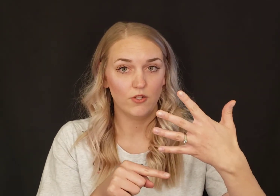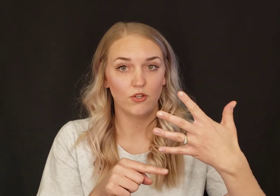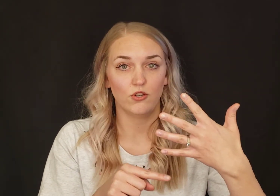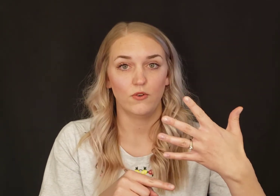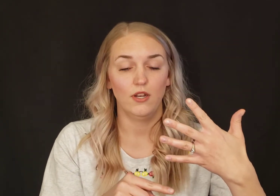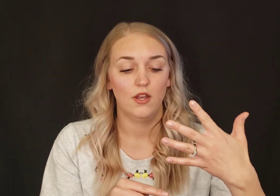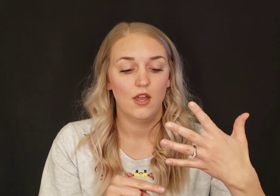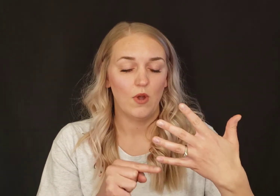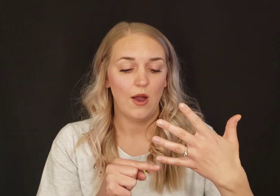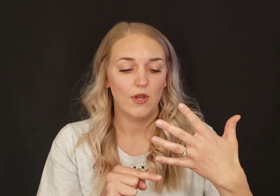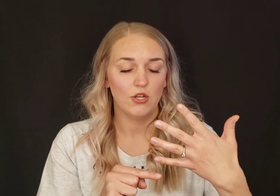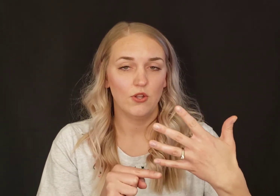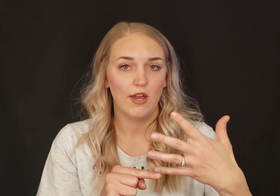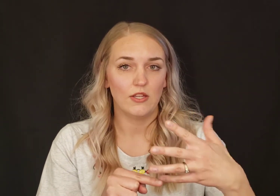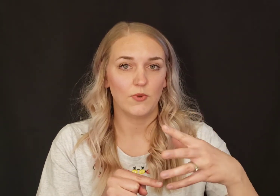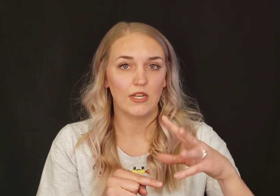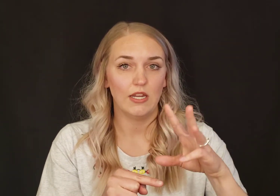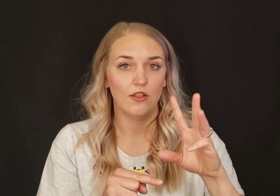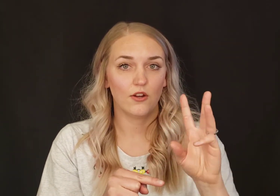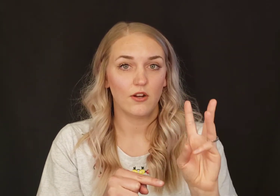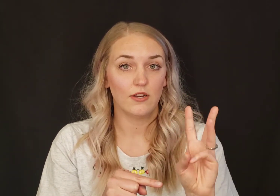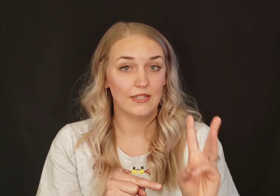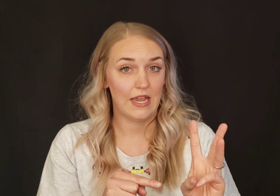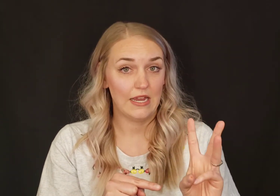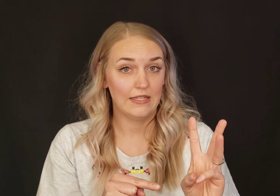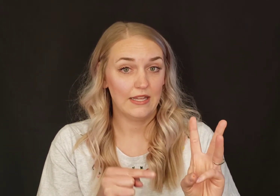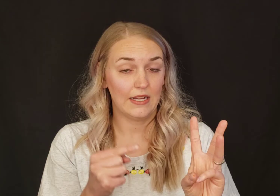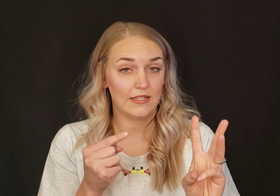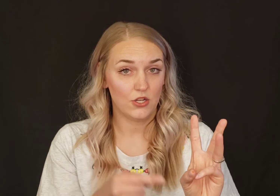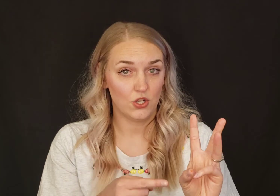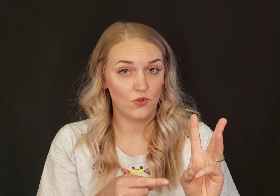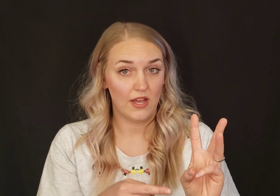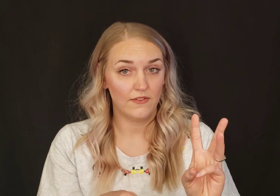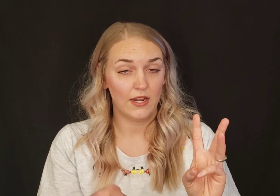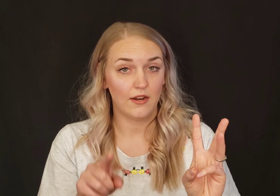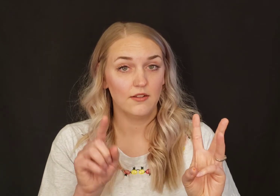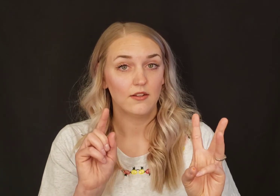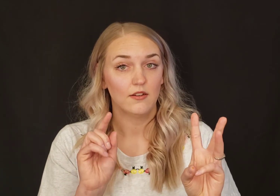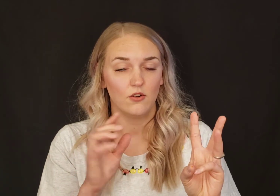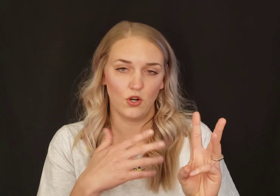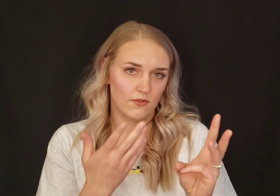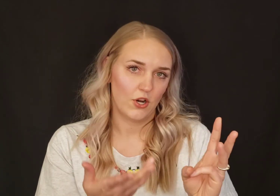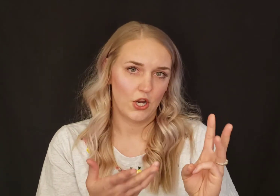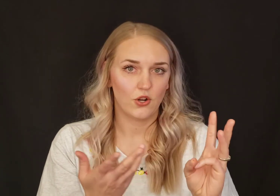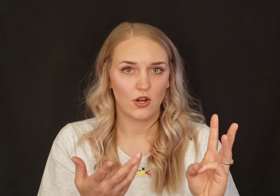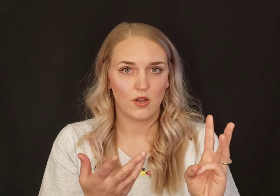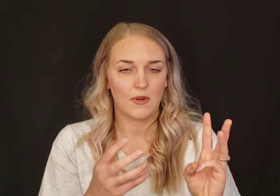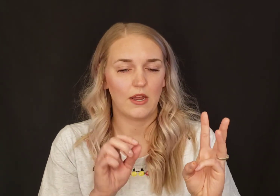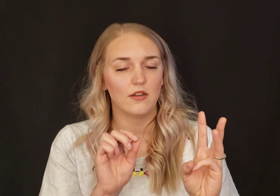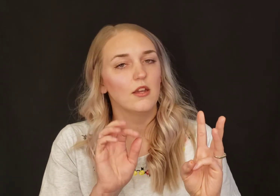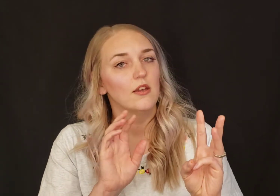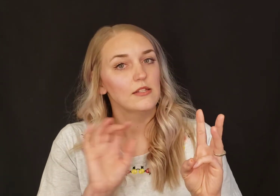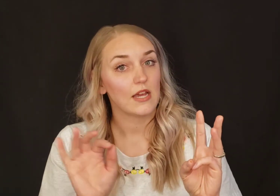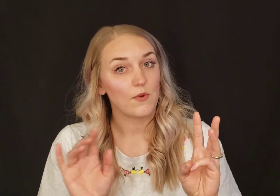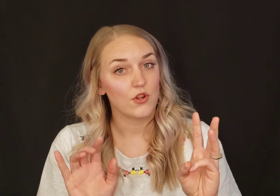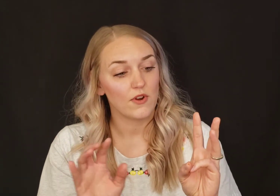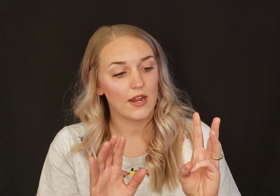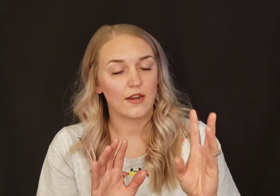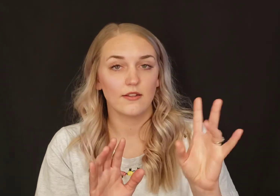you can do it. How we could do that is we can either say six in your left hand, or sorry, your non dominant hand, sign with your right hand,